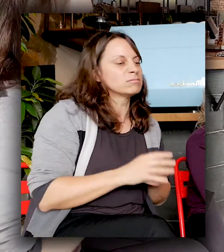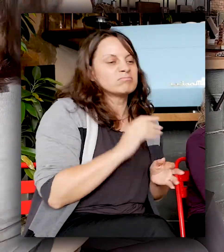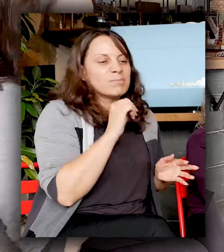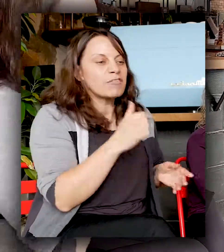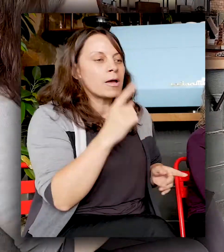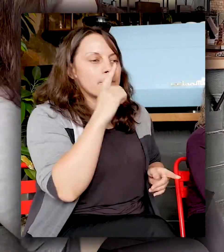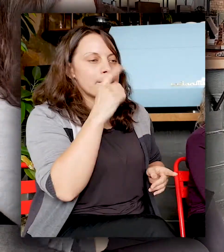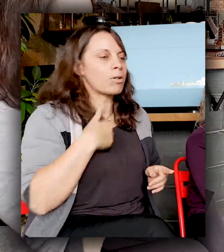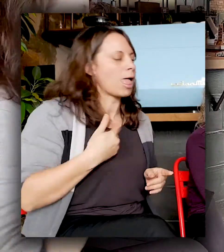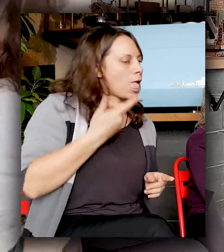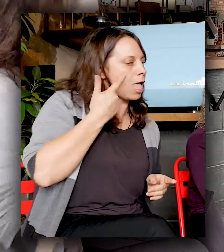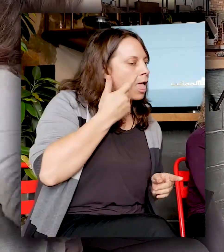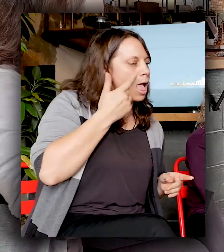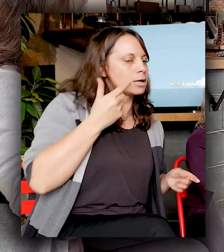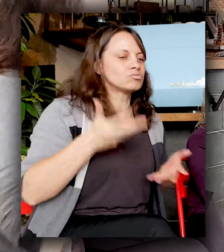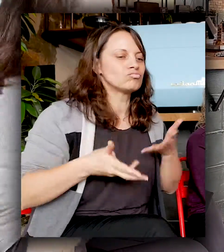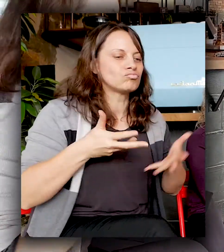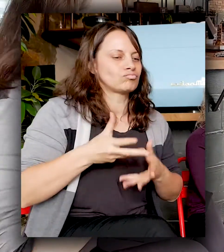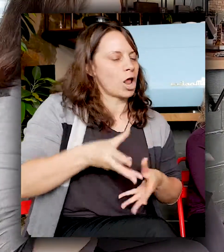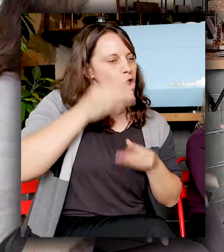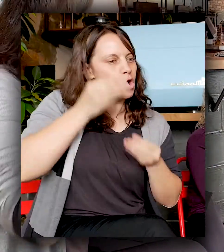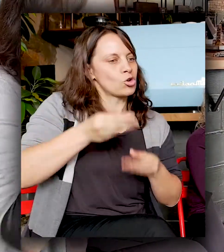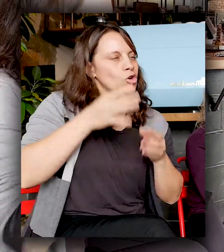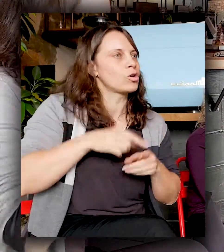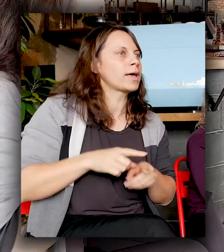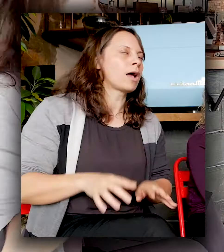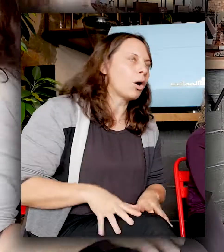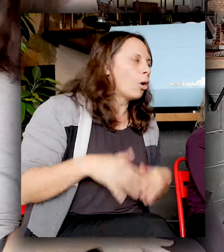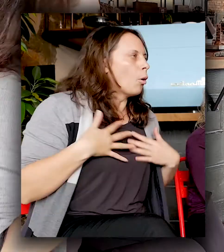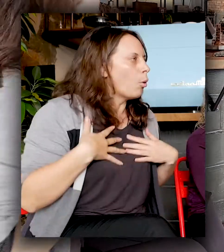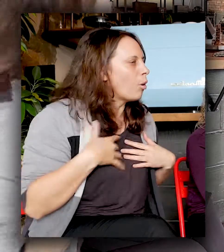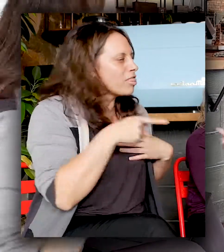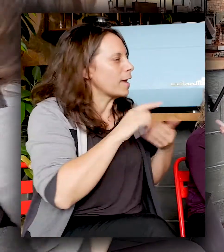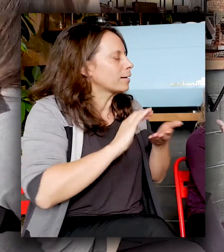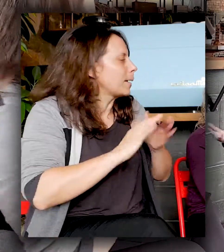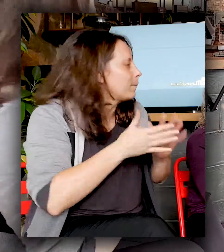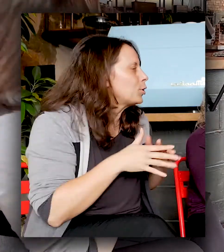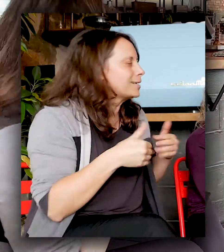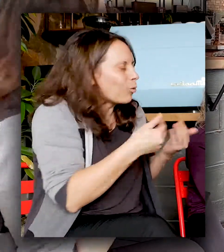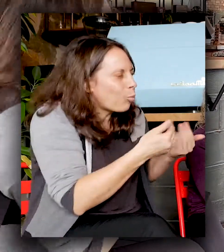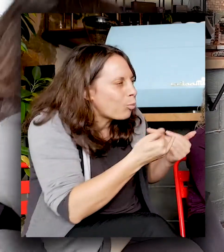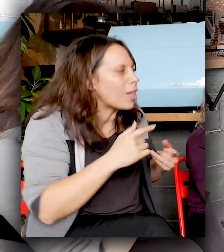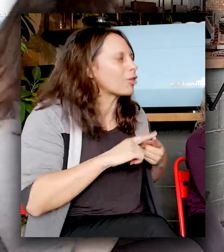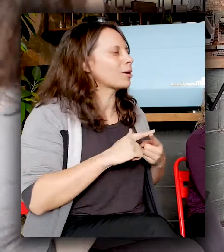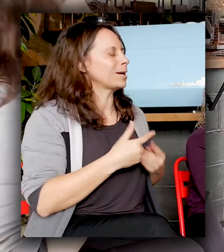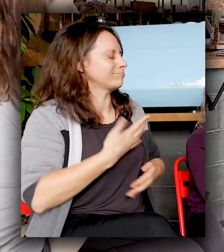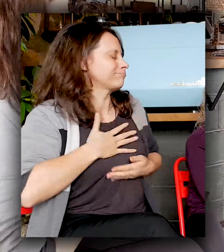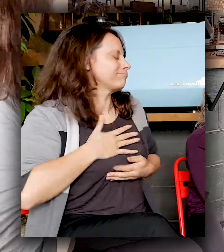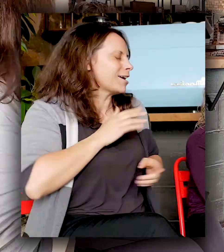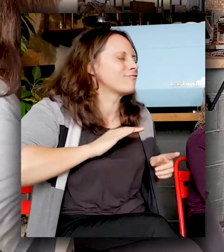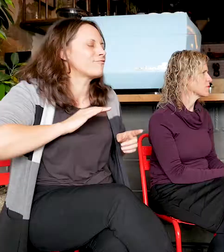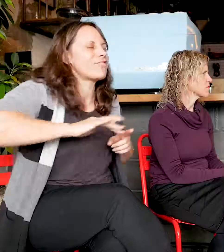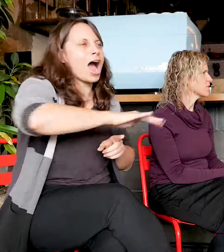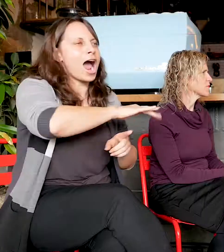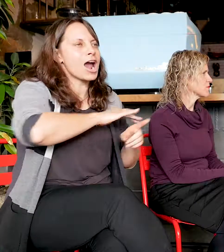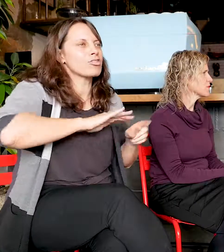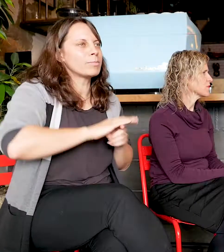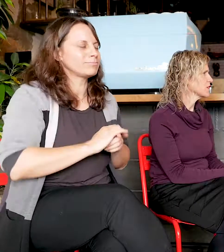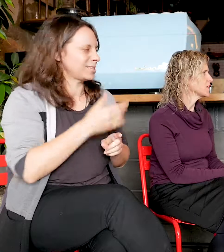sign language and learns a bit always, you know, comments, it's such a welcoming community, it's such a great environment to be in. And it really is. And it would just be nice to share that with more